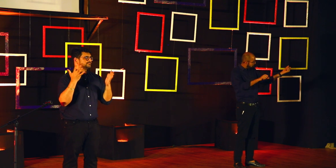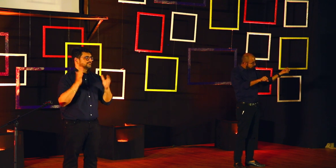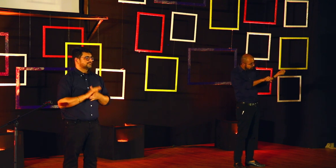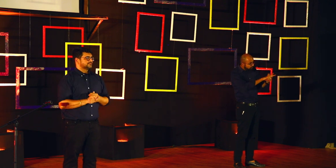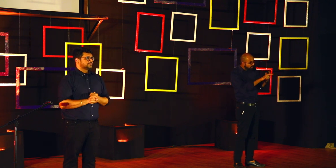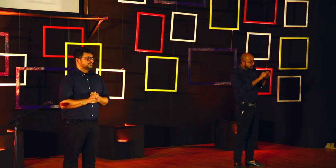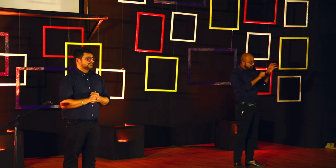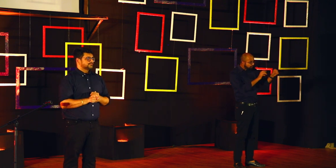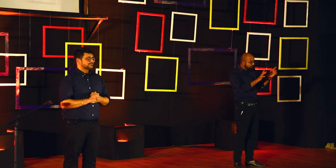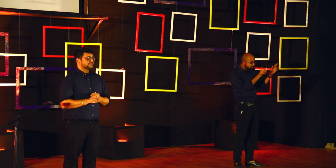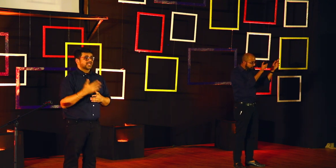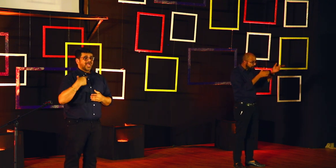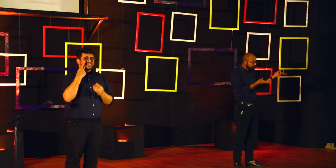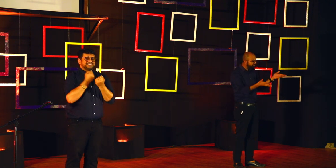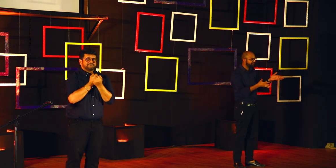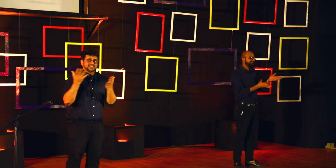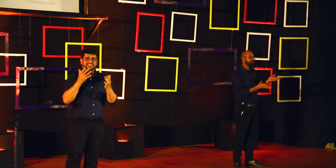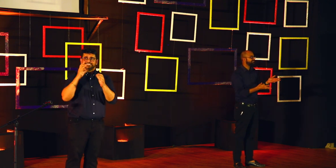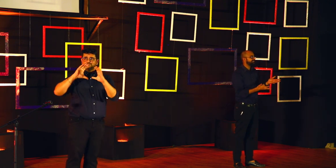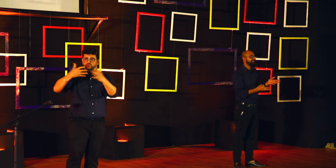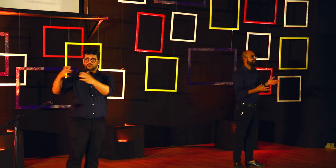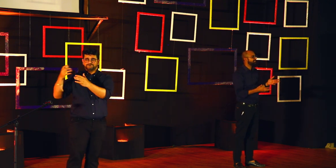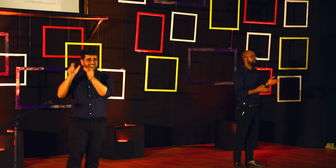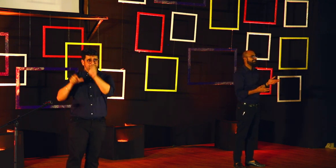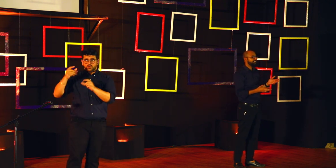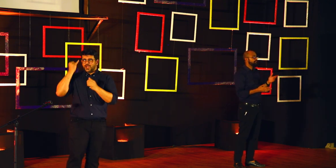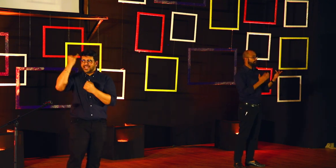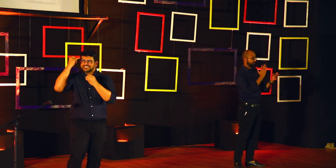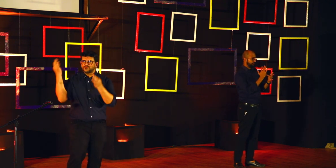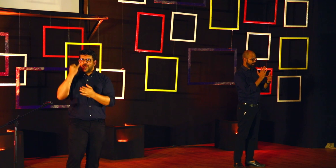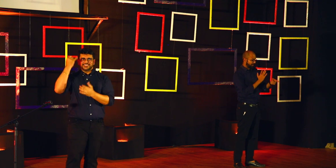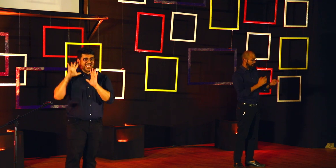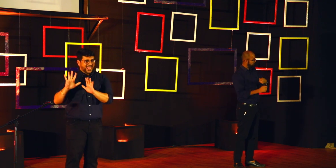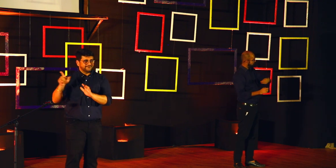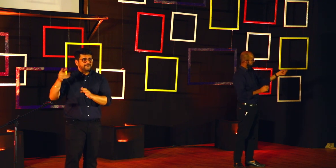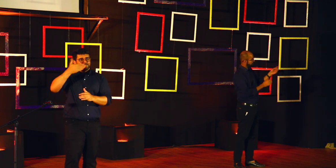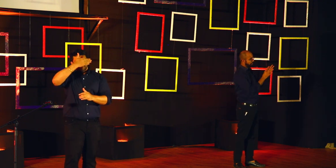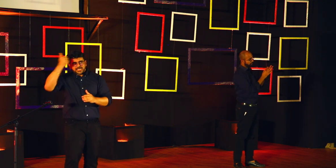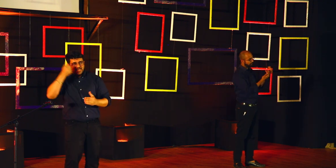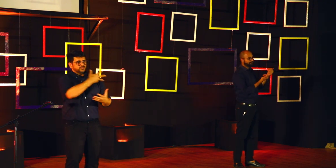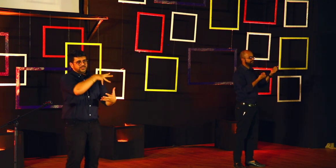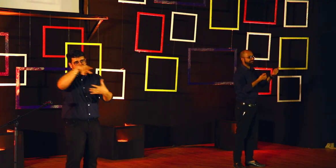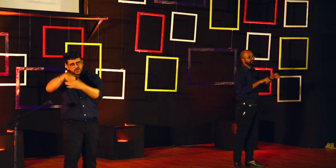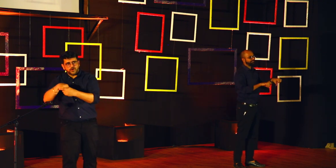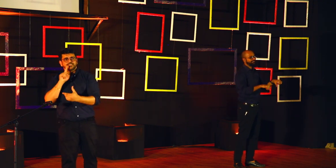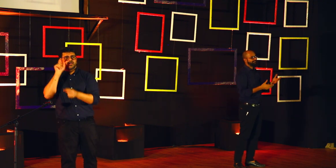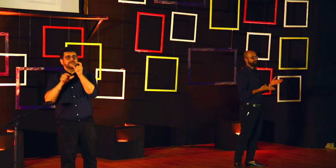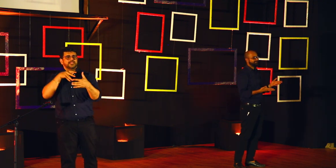technology cannot take in all of this. And I see many groups, many people who are coming up with ideas, they forget to involve